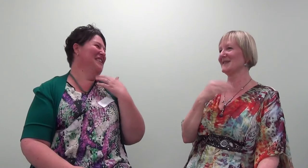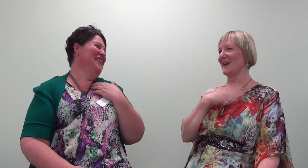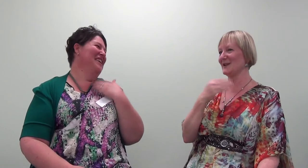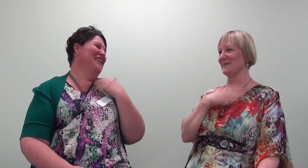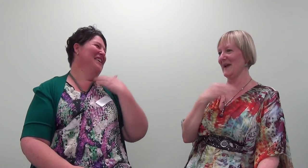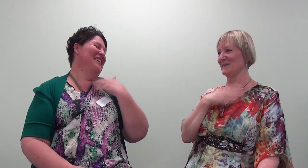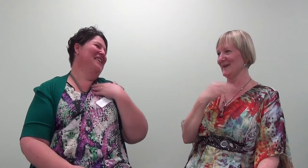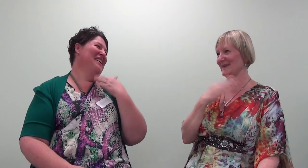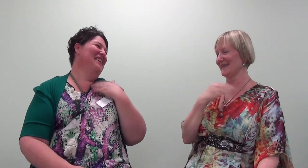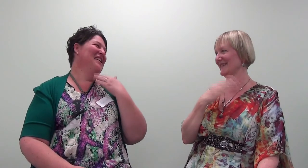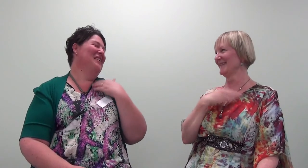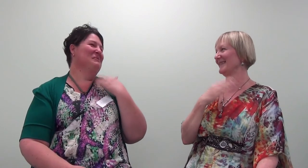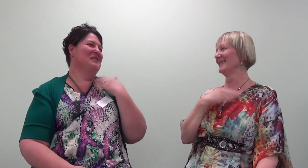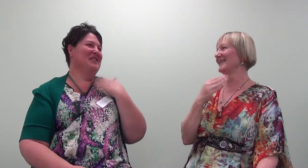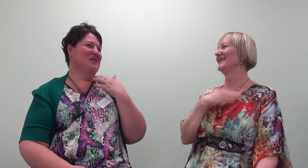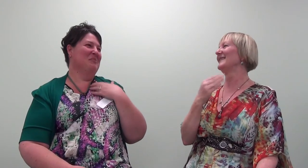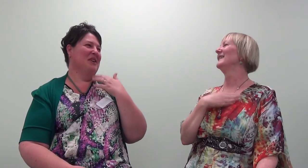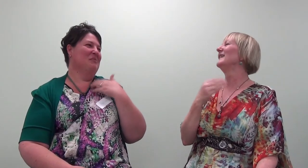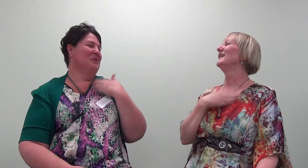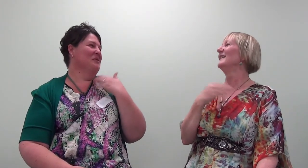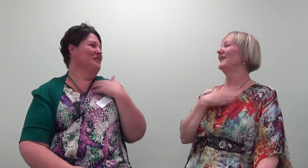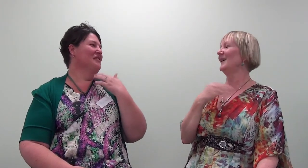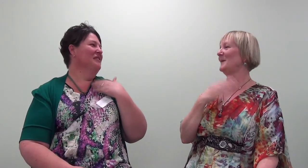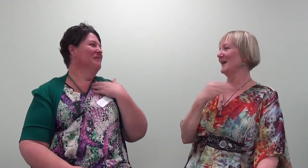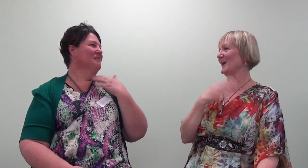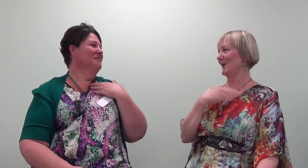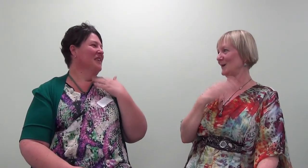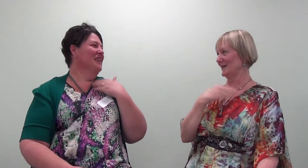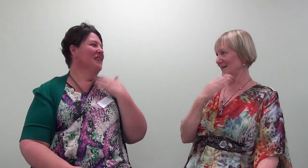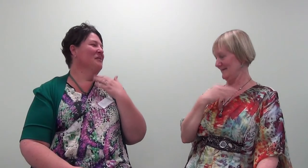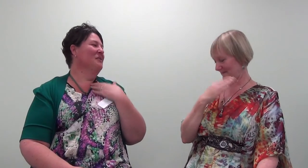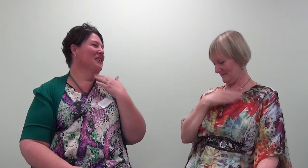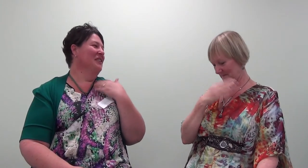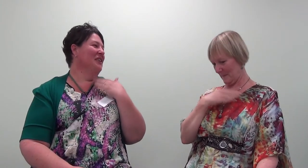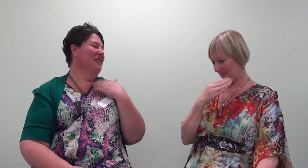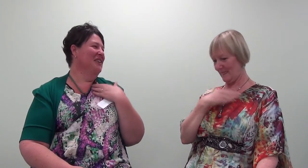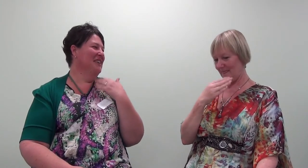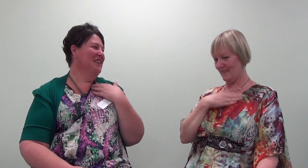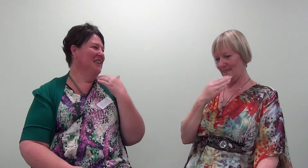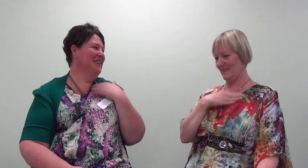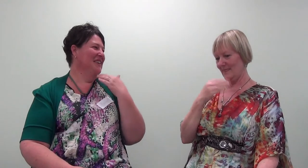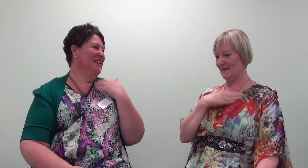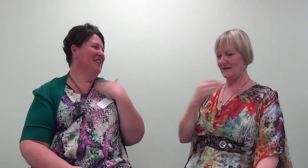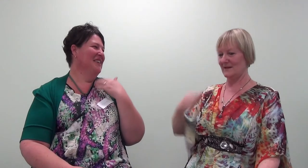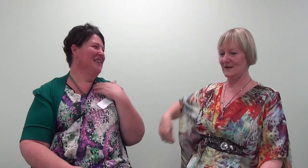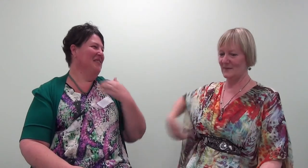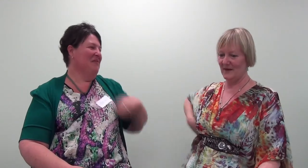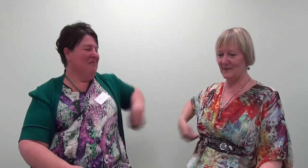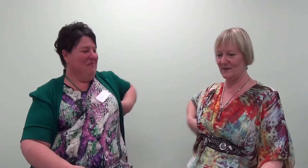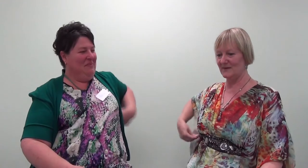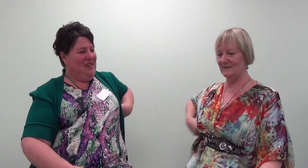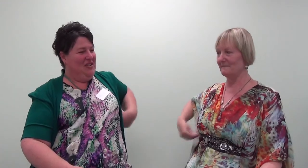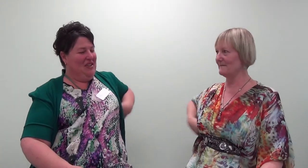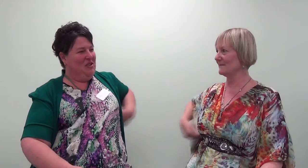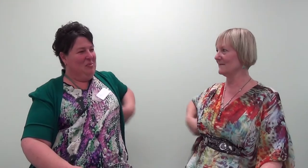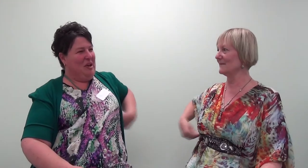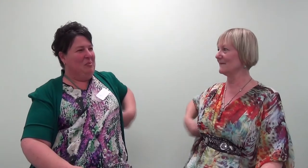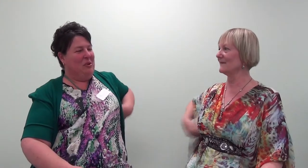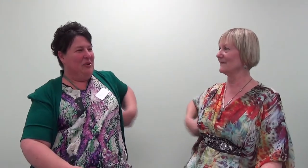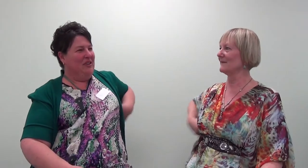Such a bad person. I'm such a bad person. Oh my god. Oh my god. Such a bad person. Such a bad person.